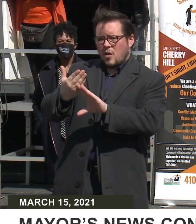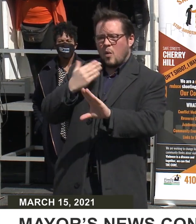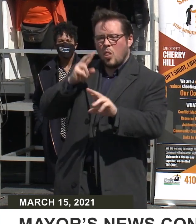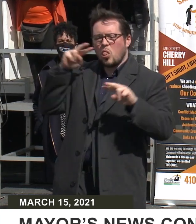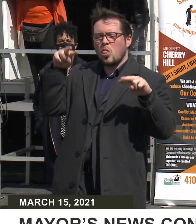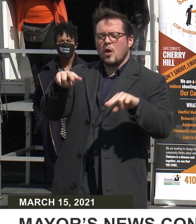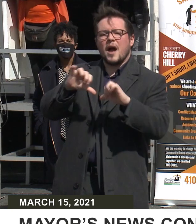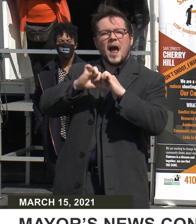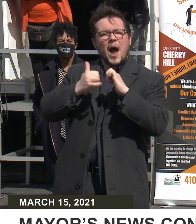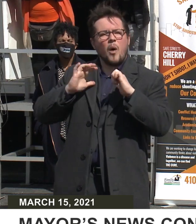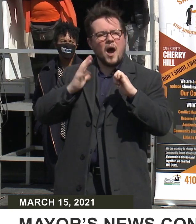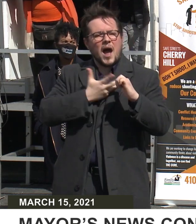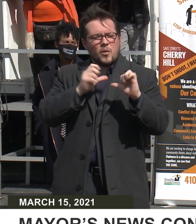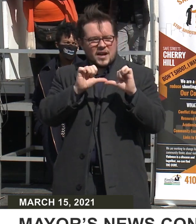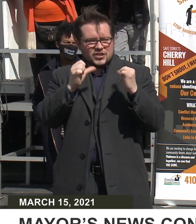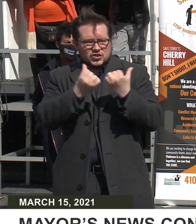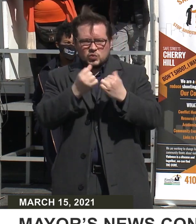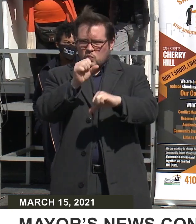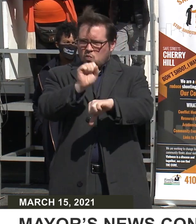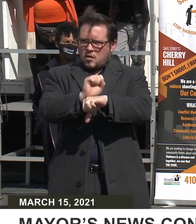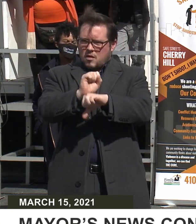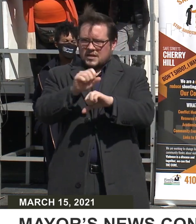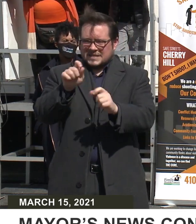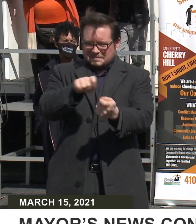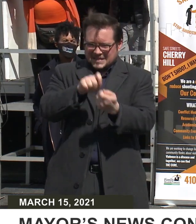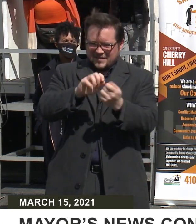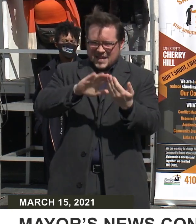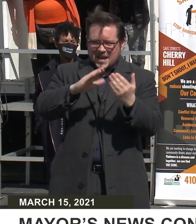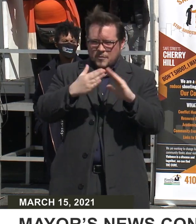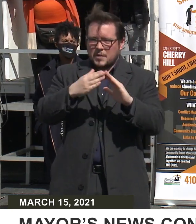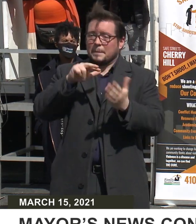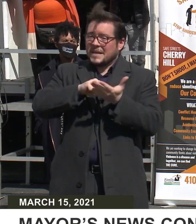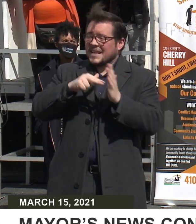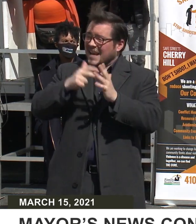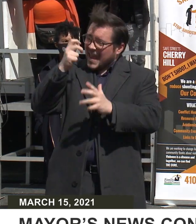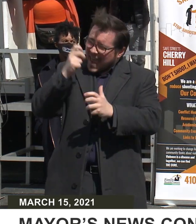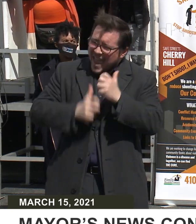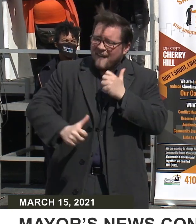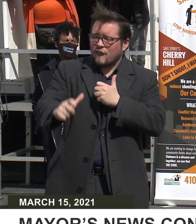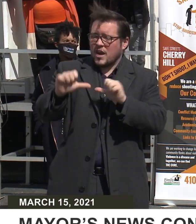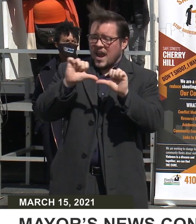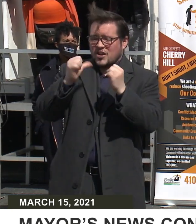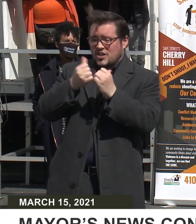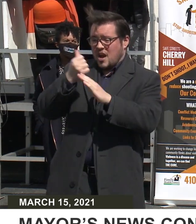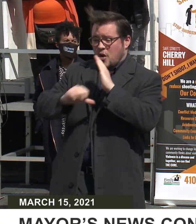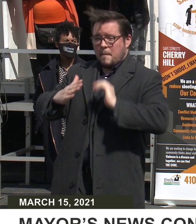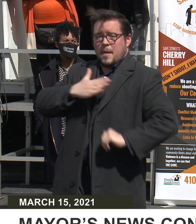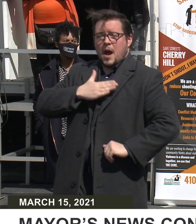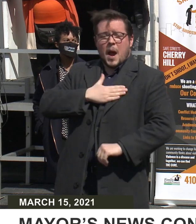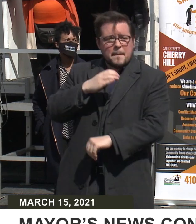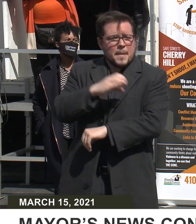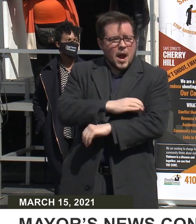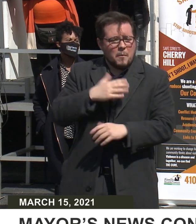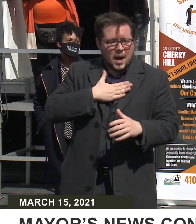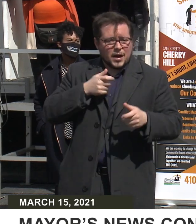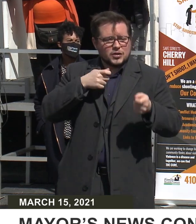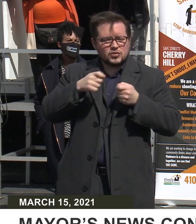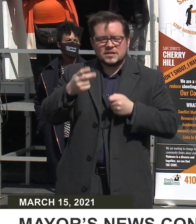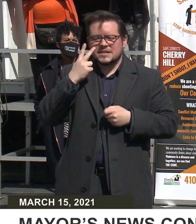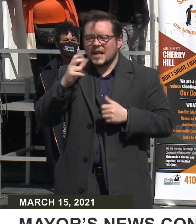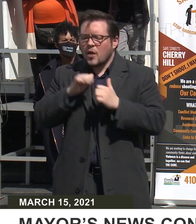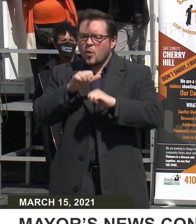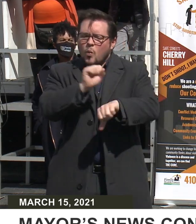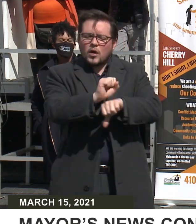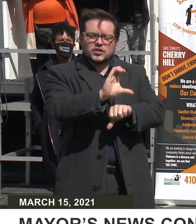working in specific neighborhoods. That means bringing every agency that we have under my power and looking how they're working in Santel or